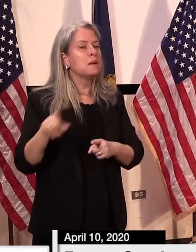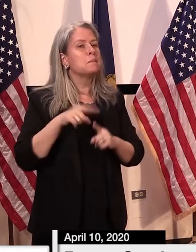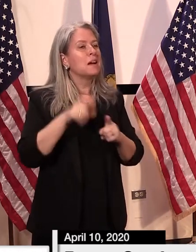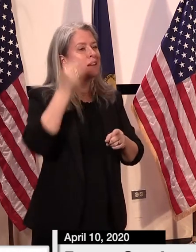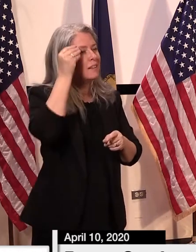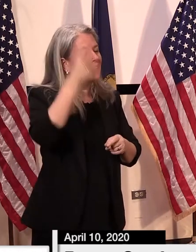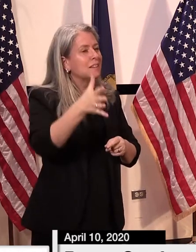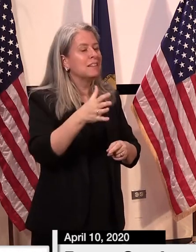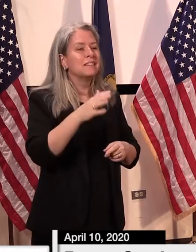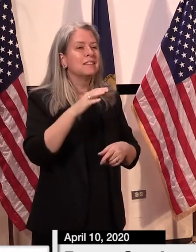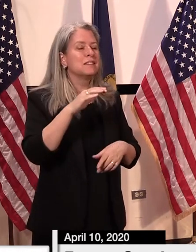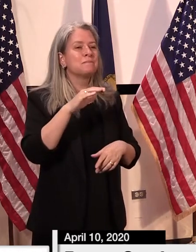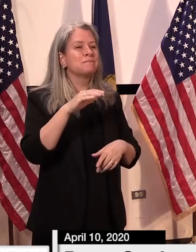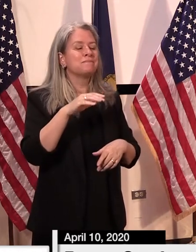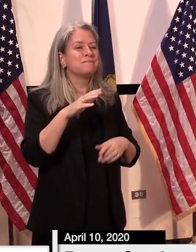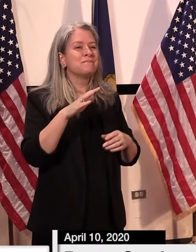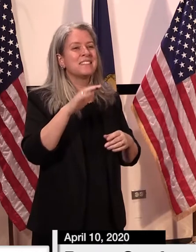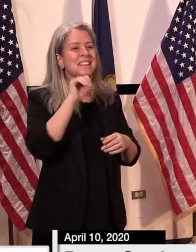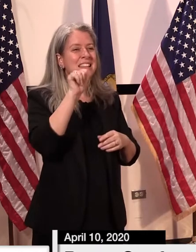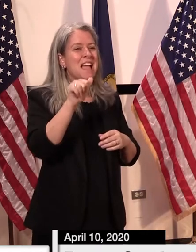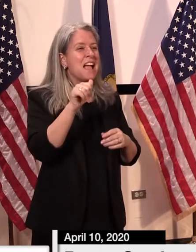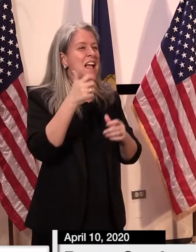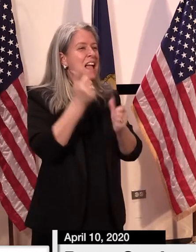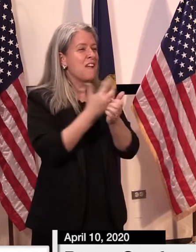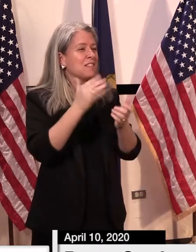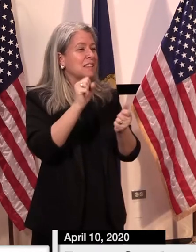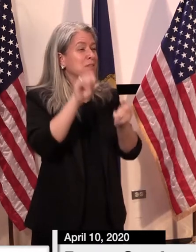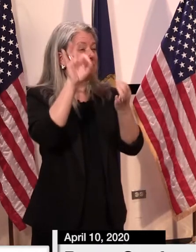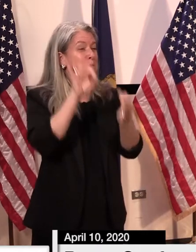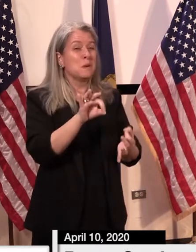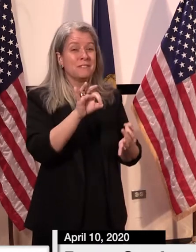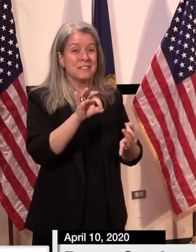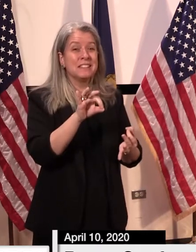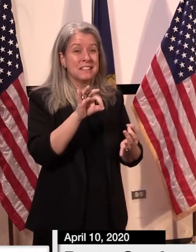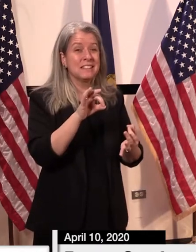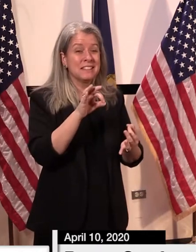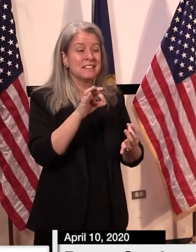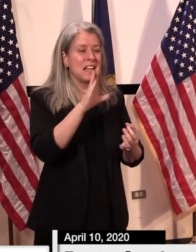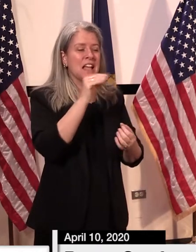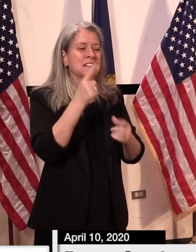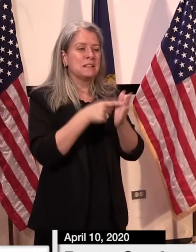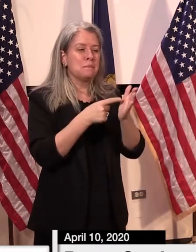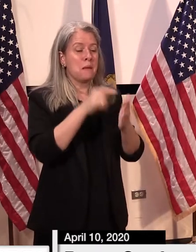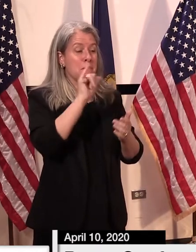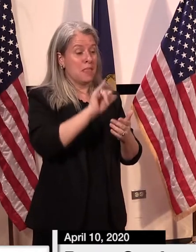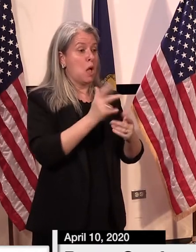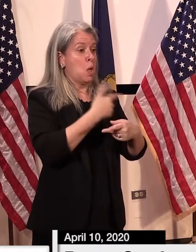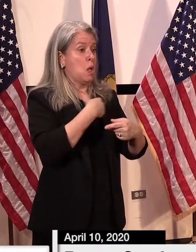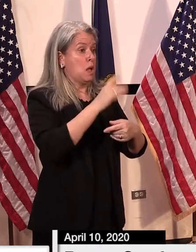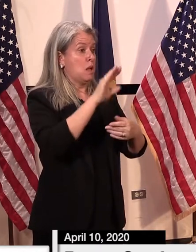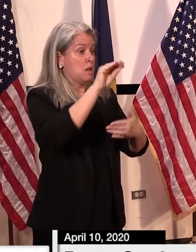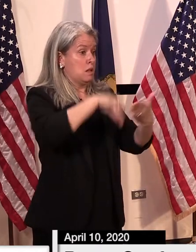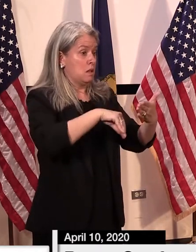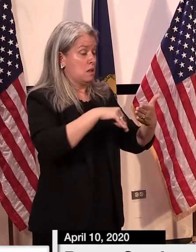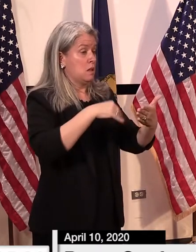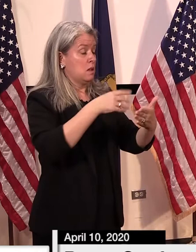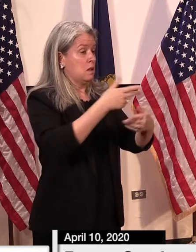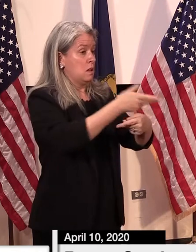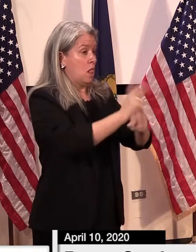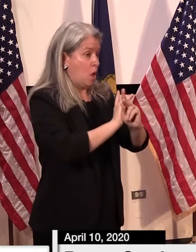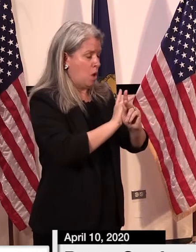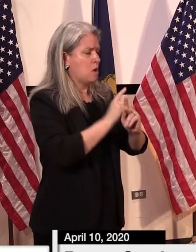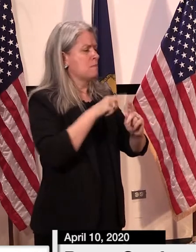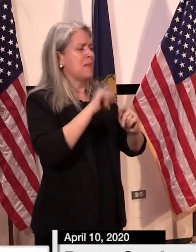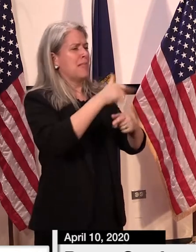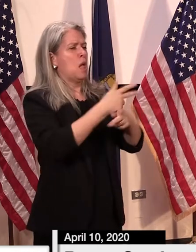product is the right product necessarily for you. And, um, and we know that you need to get guidance on